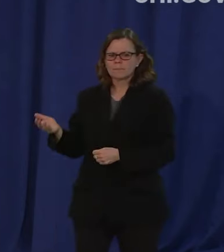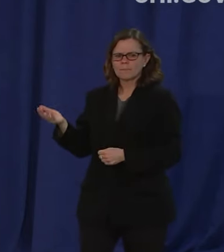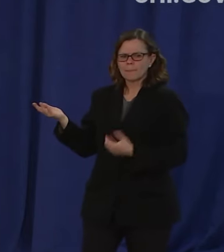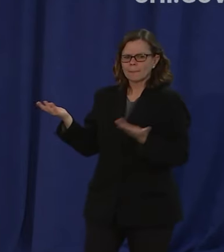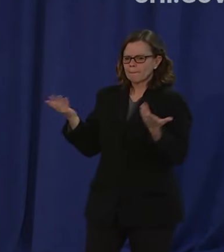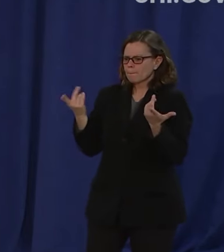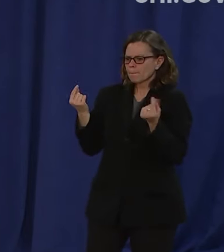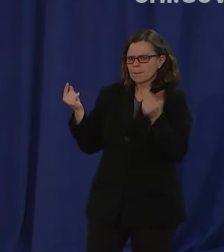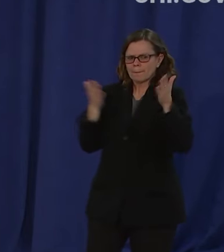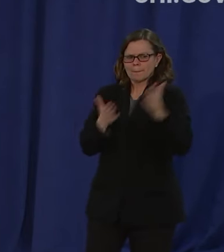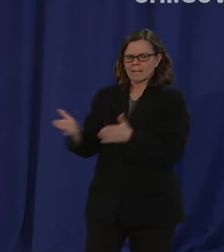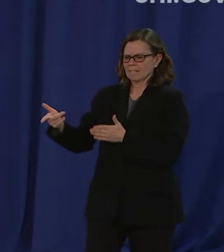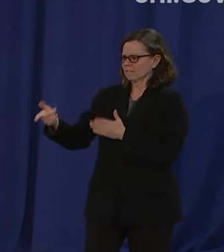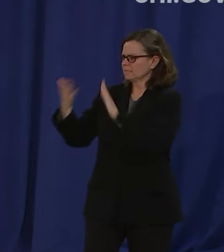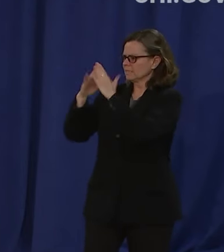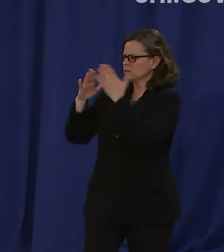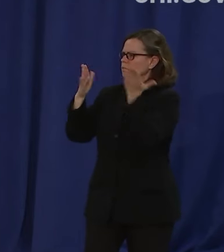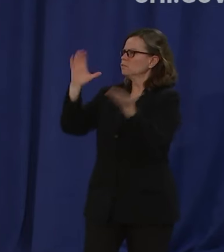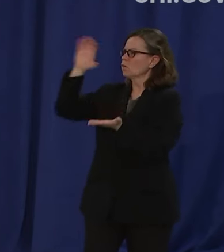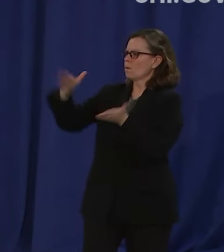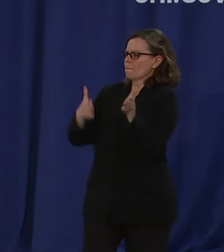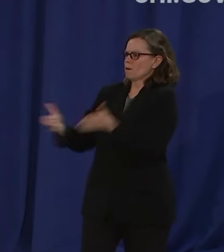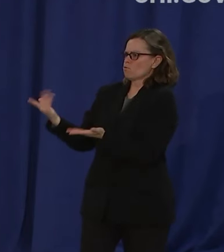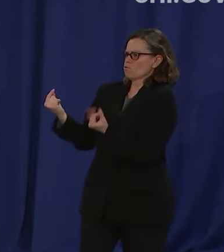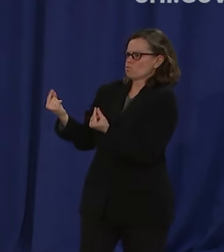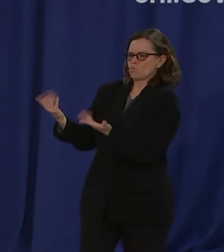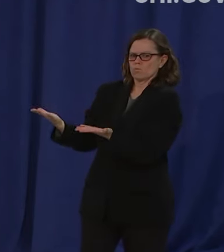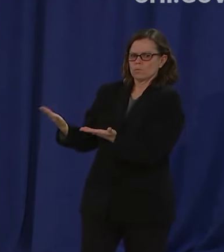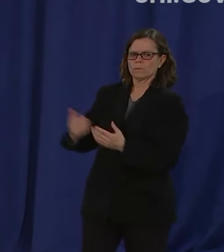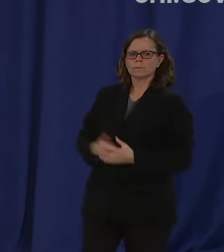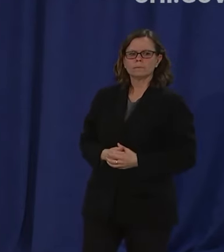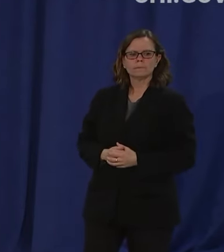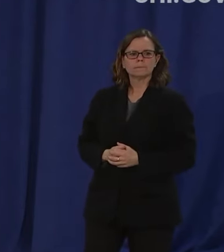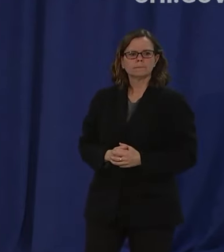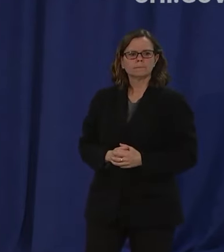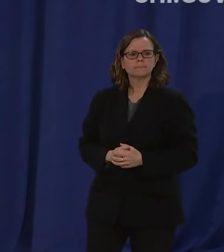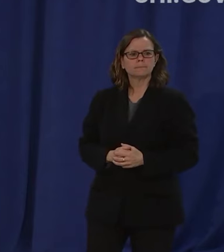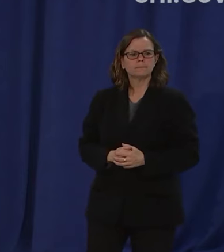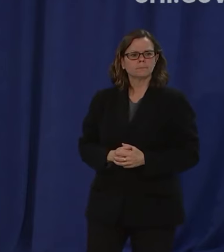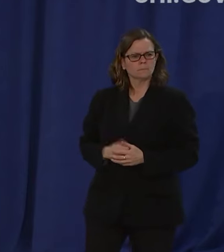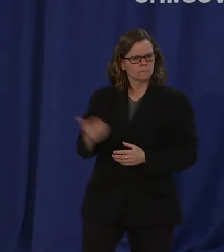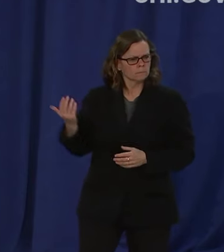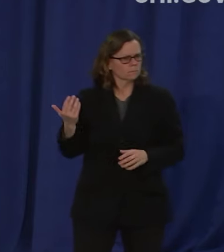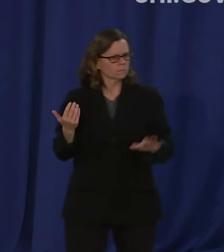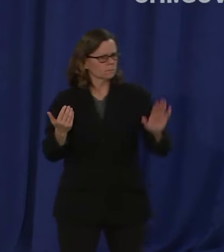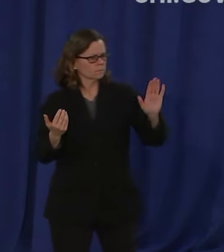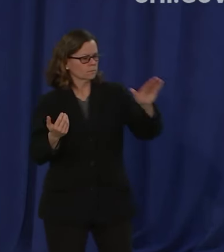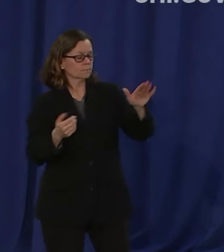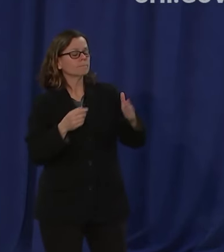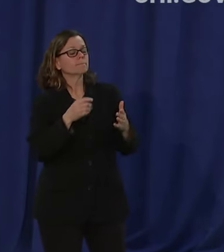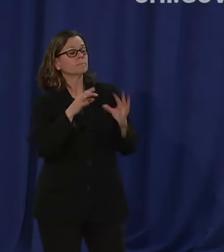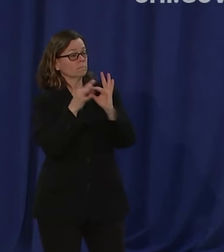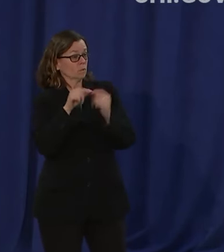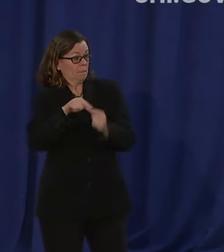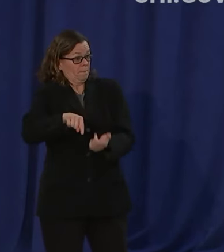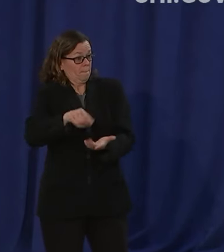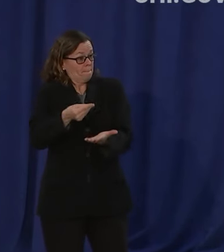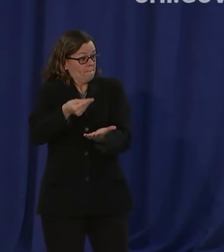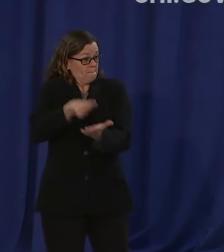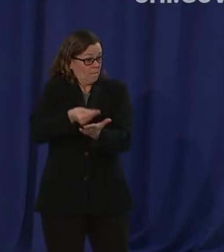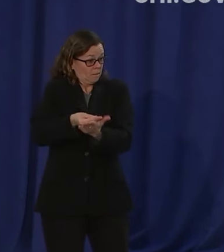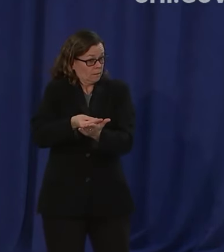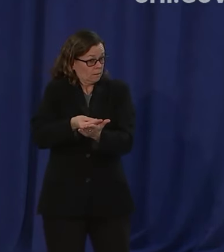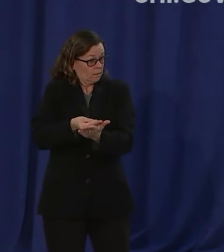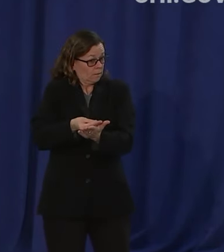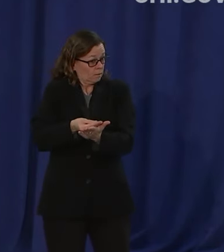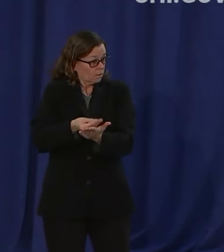assuming that the question relates to the uh budget um ordinance well first of all um she he